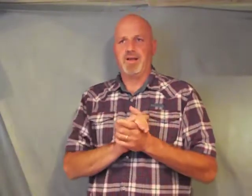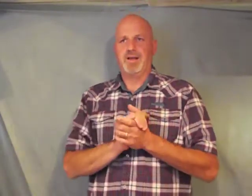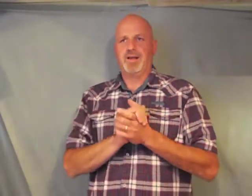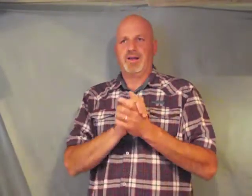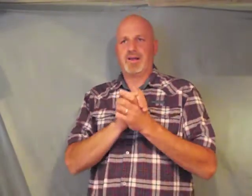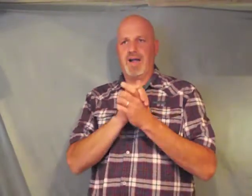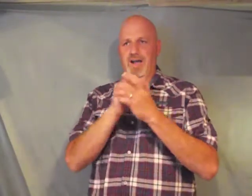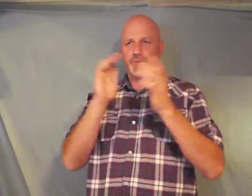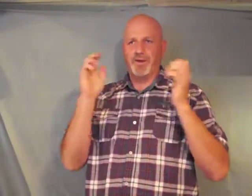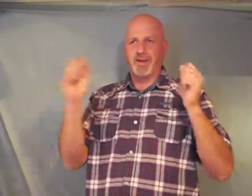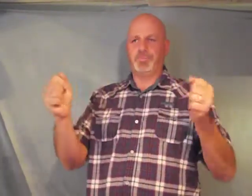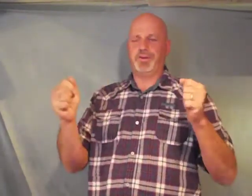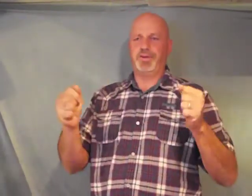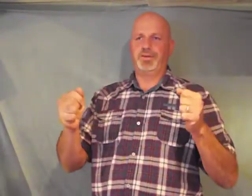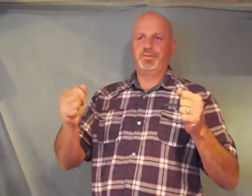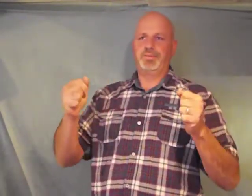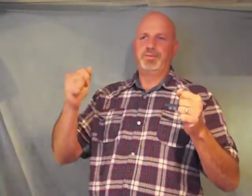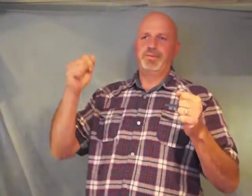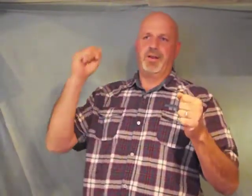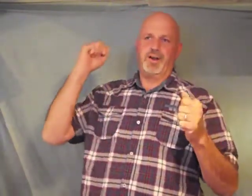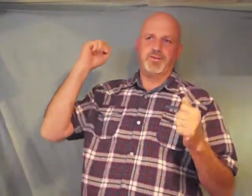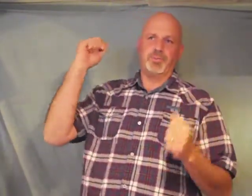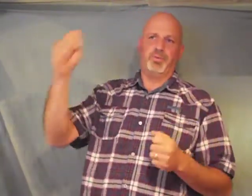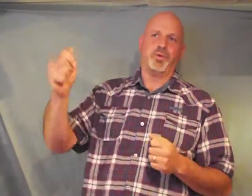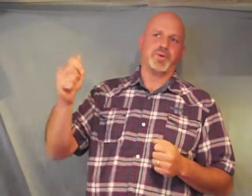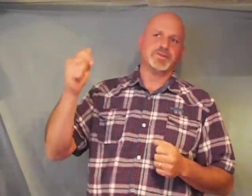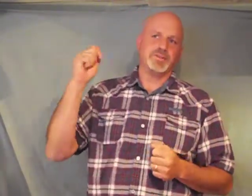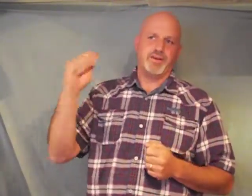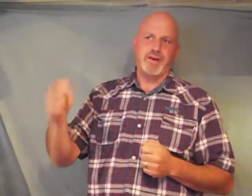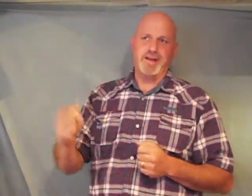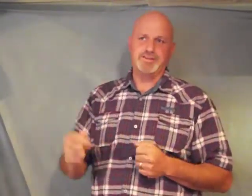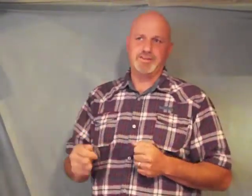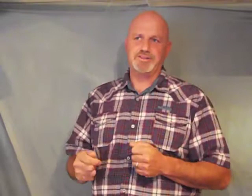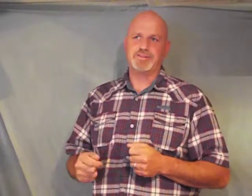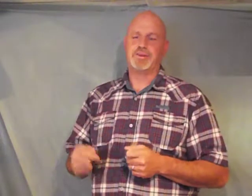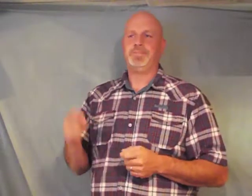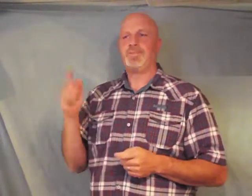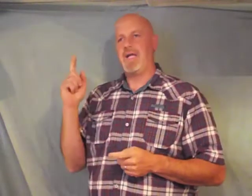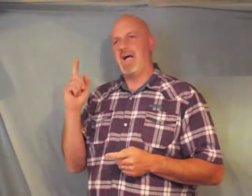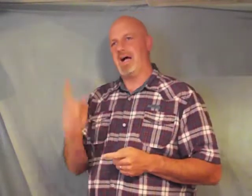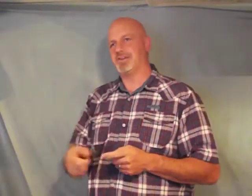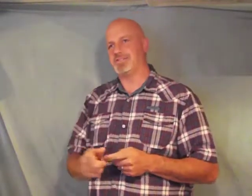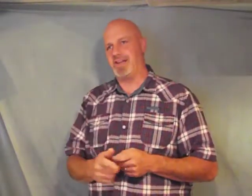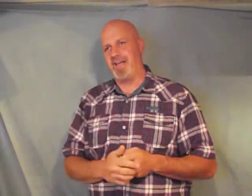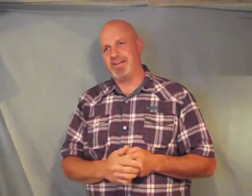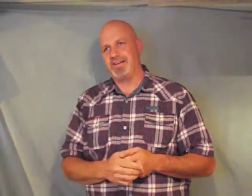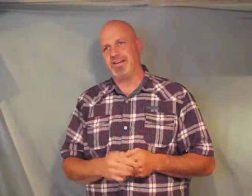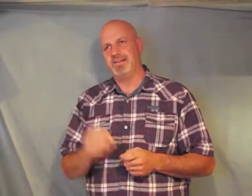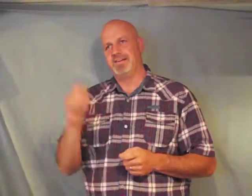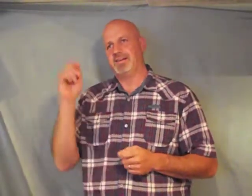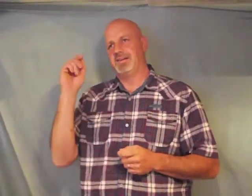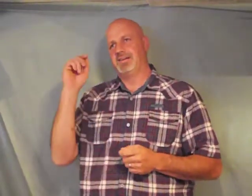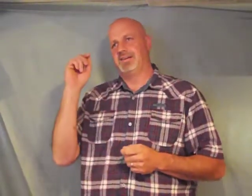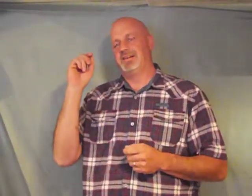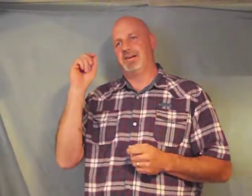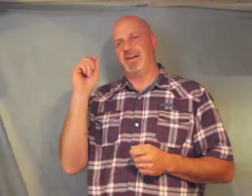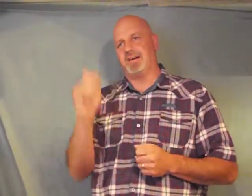God we come to you over the borders of our nations our state our